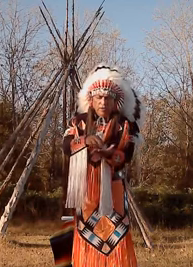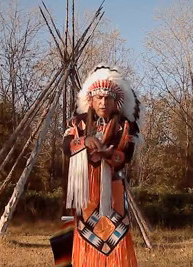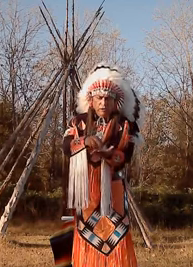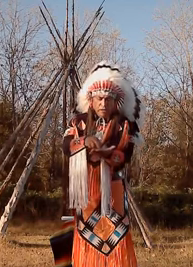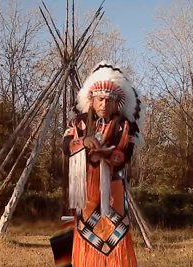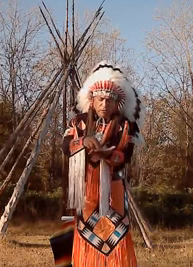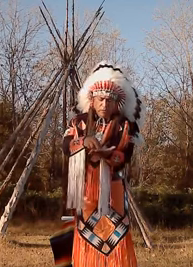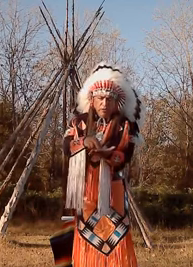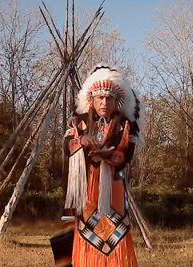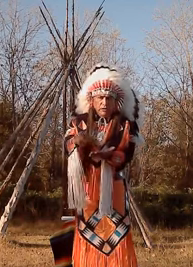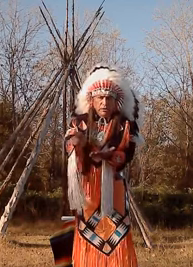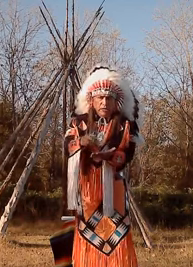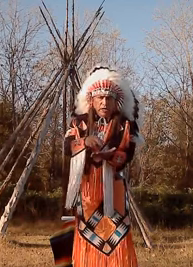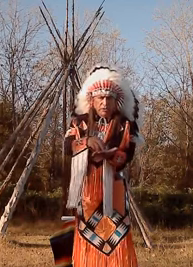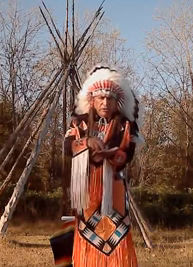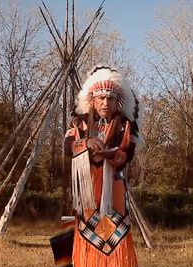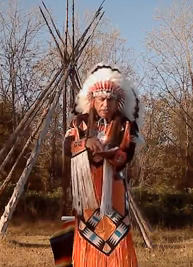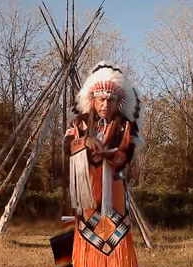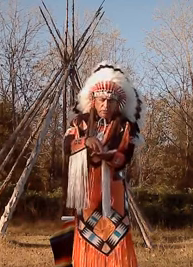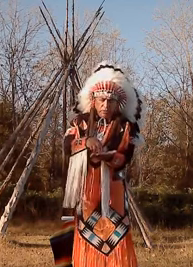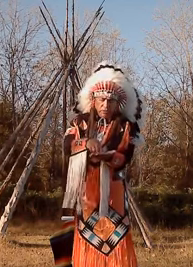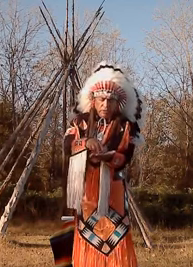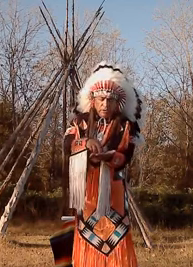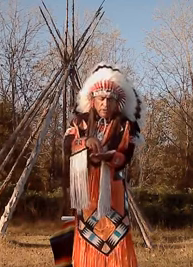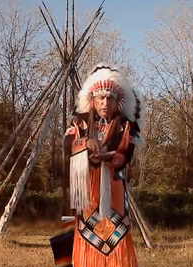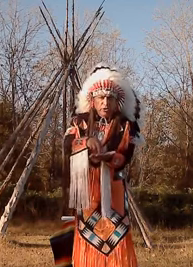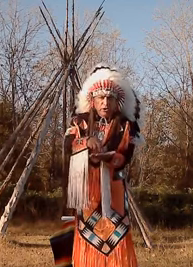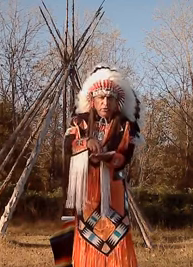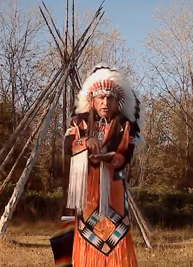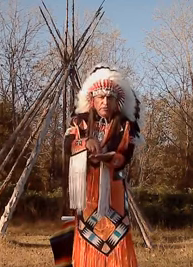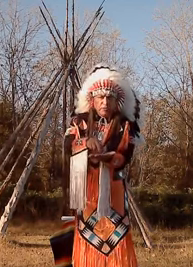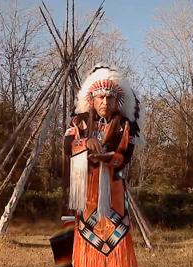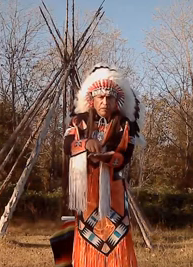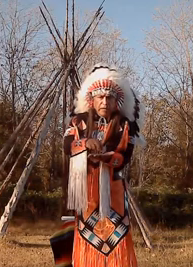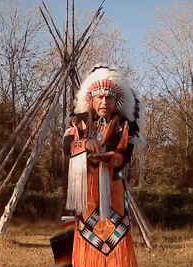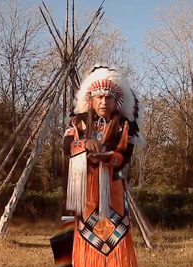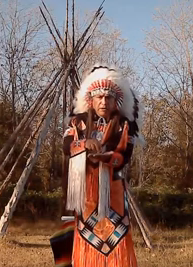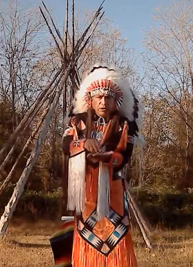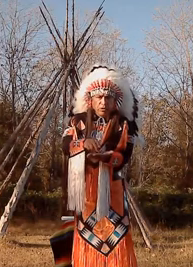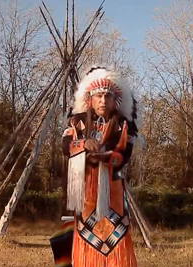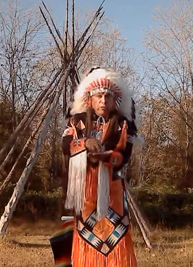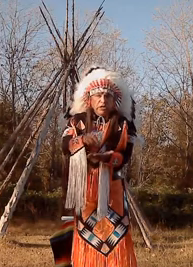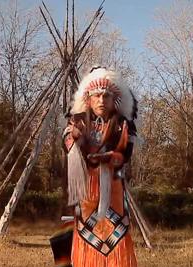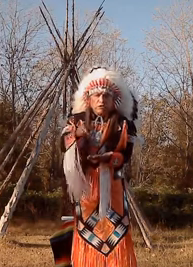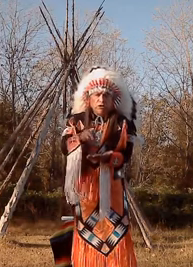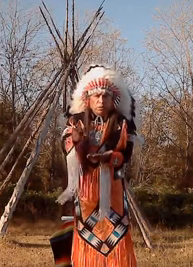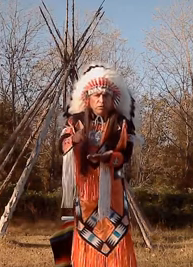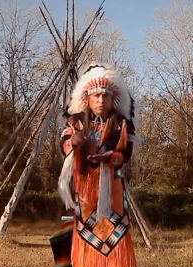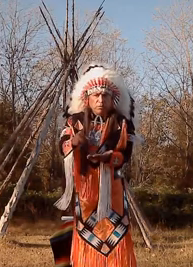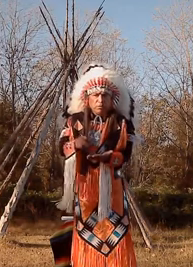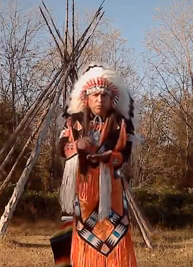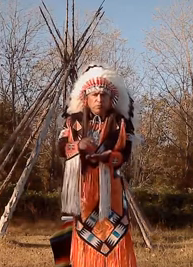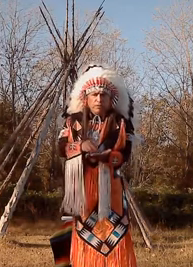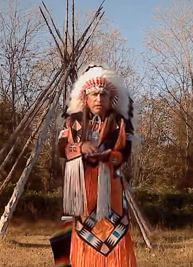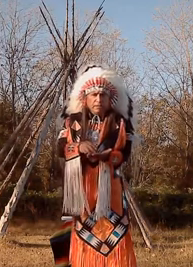of friends i know that would sometimes use sign language they'd do this for dancing we understood what we were saying